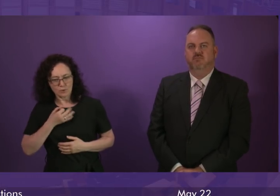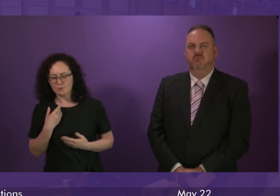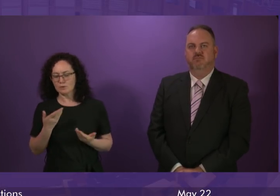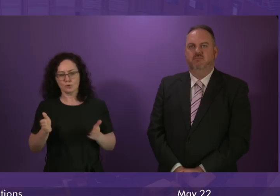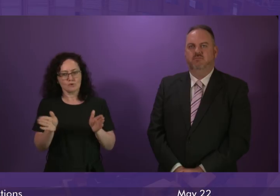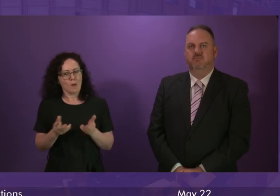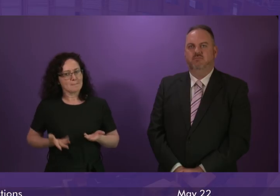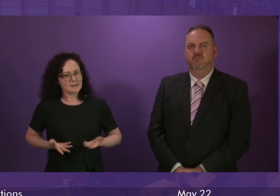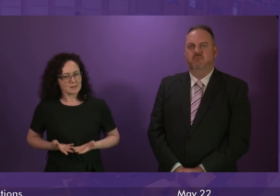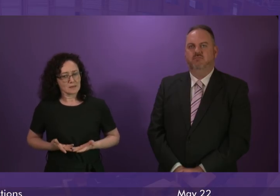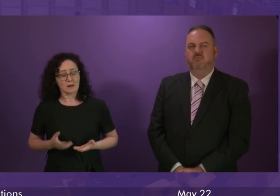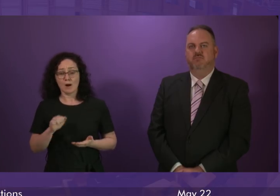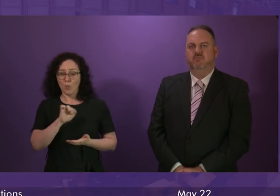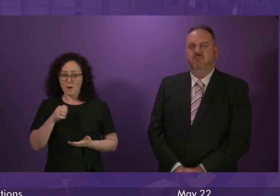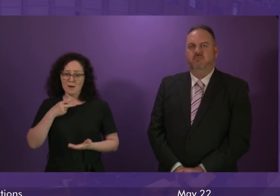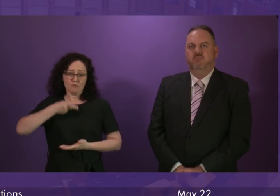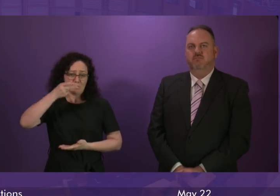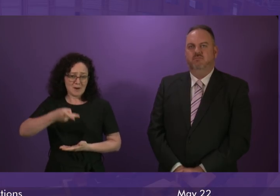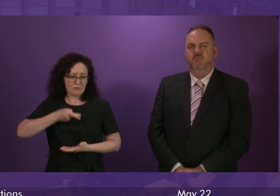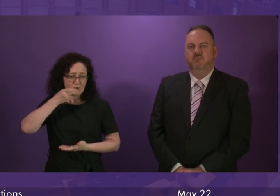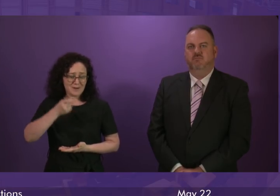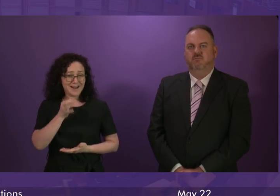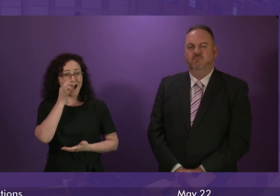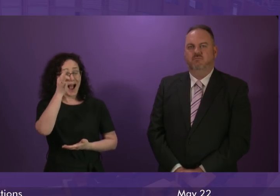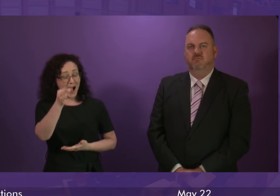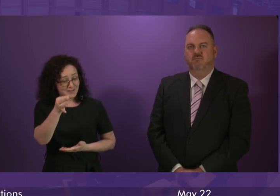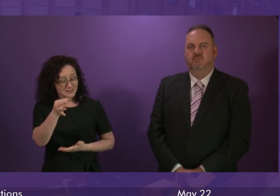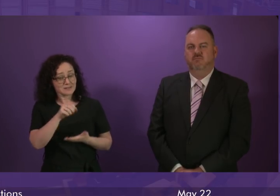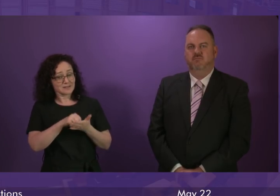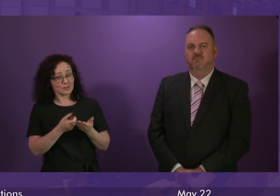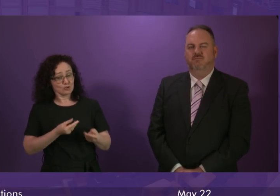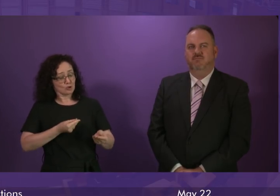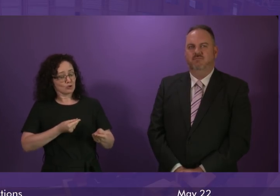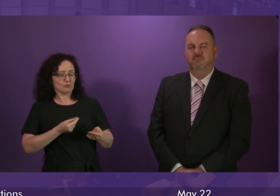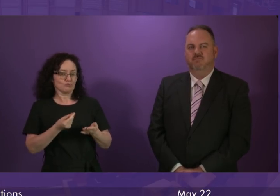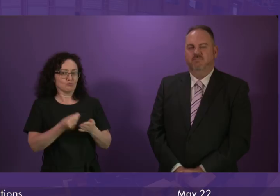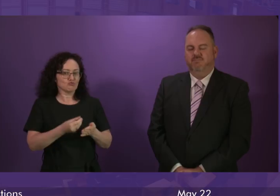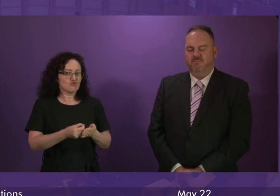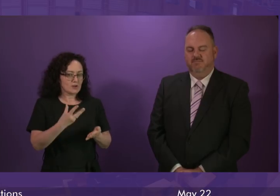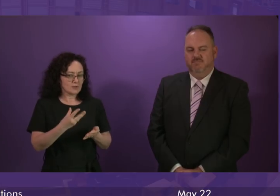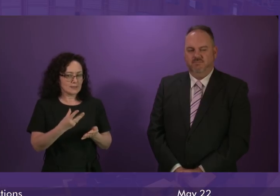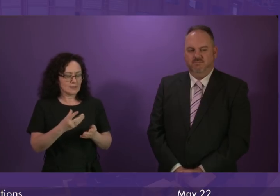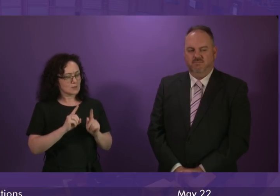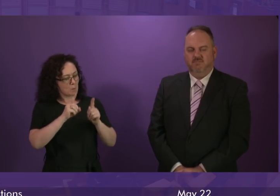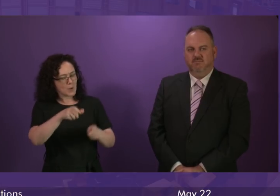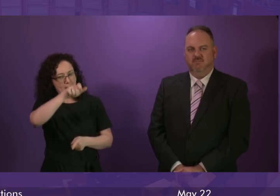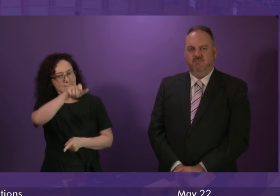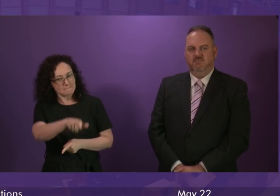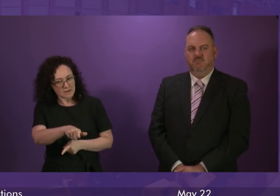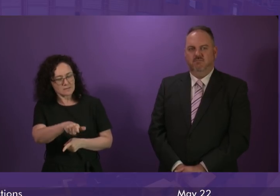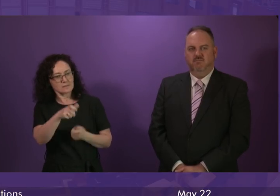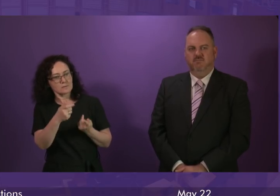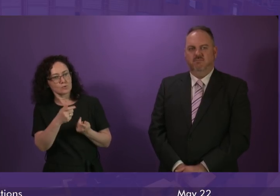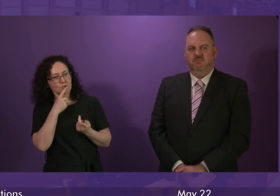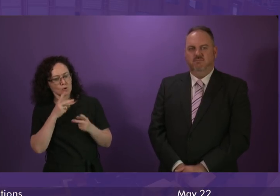Digital Economy has repeatedly urged the Economic Secretary to the Treasury to appoint a regulator with sole responsibility for cash infrastructure.